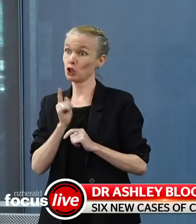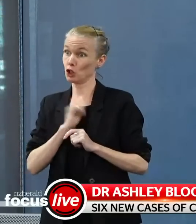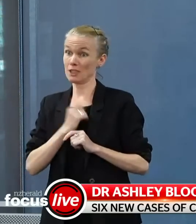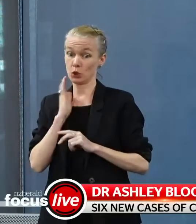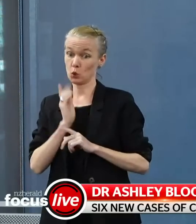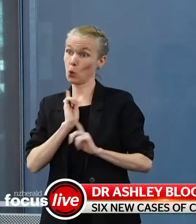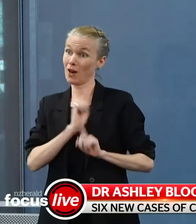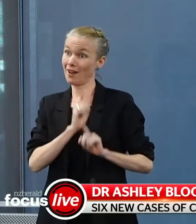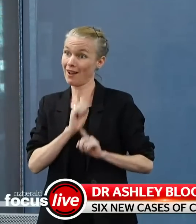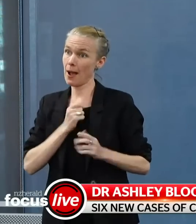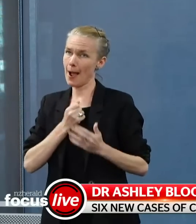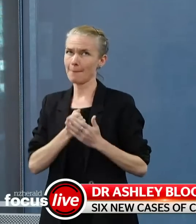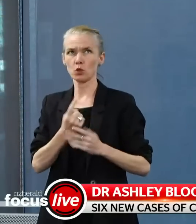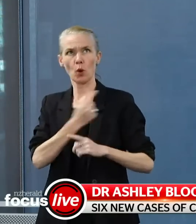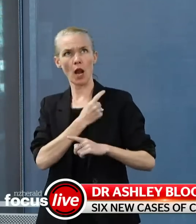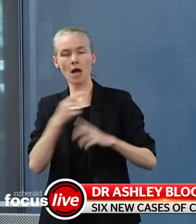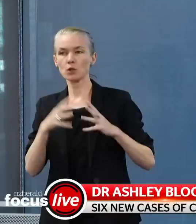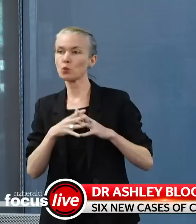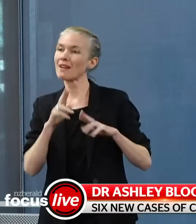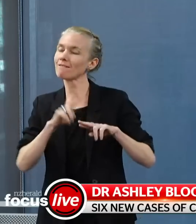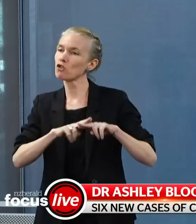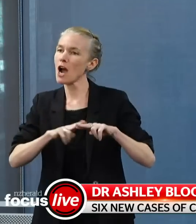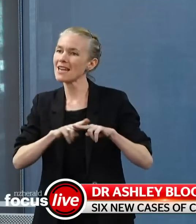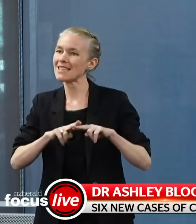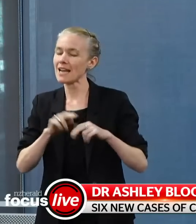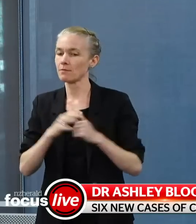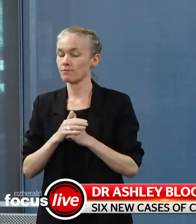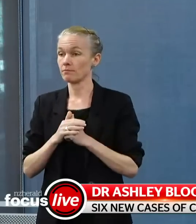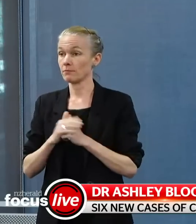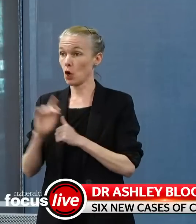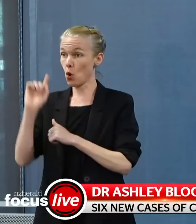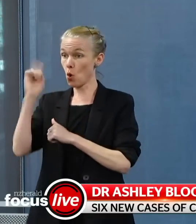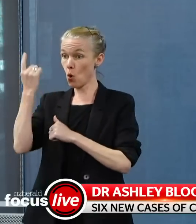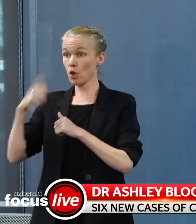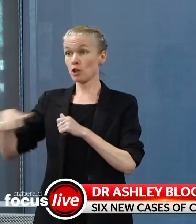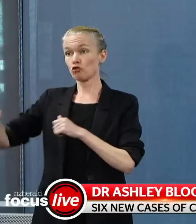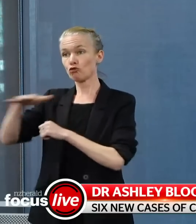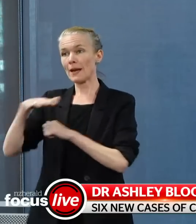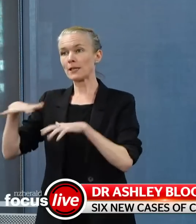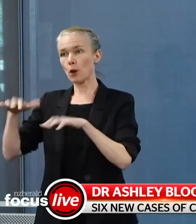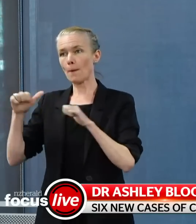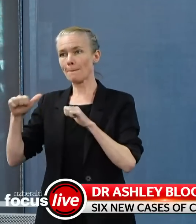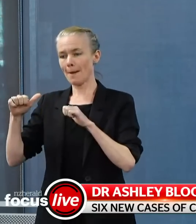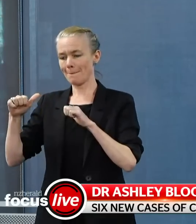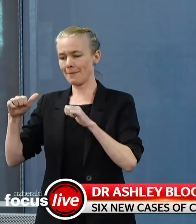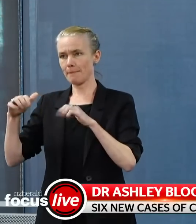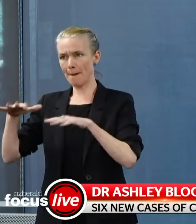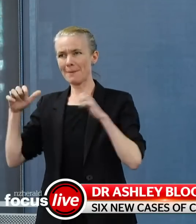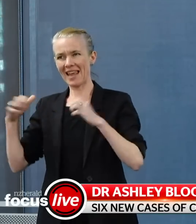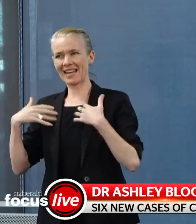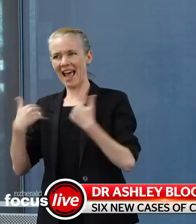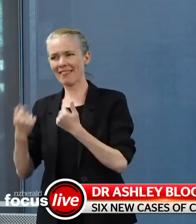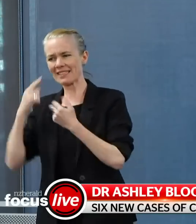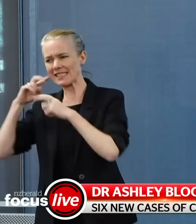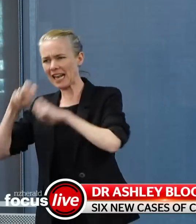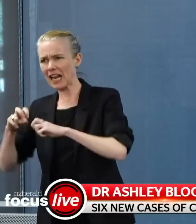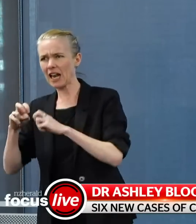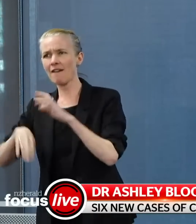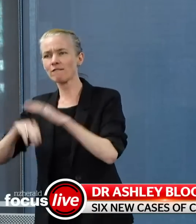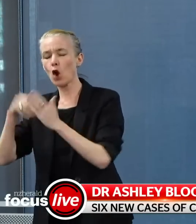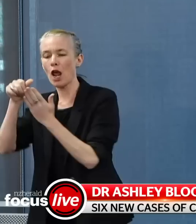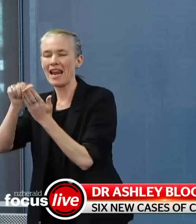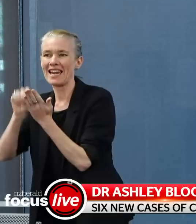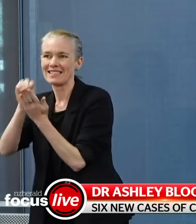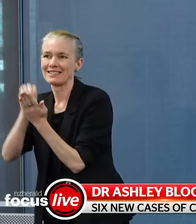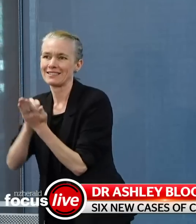Health is just confirming who all the close contacts are. The message went out to the school last night. However, talking with Auckland Regional